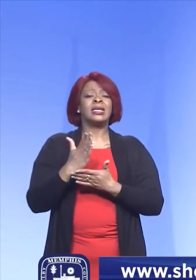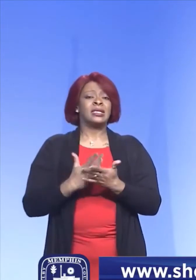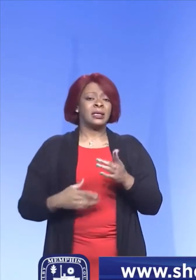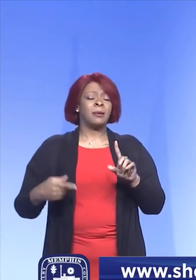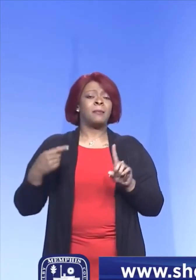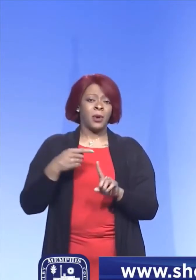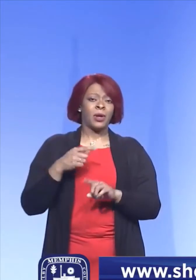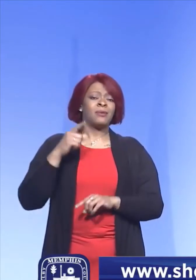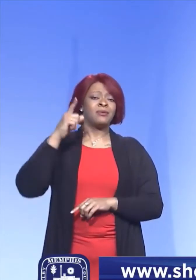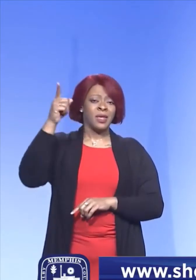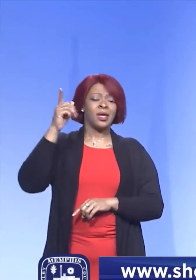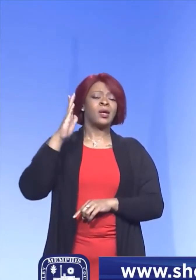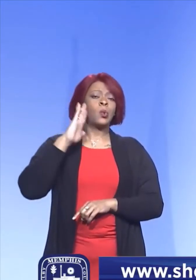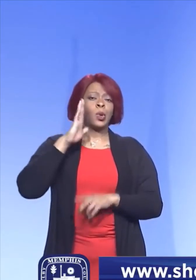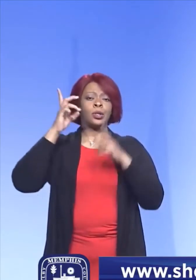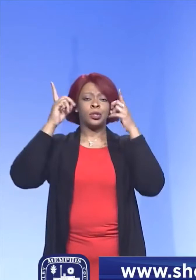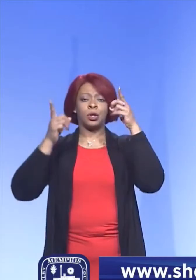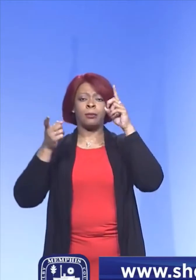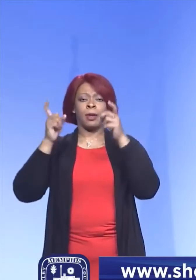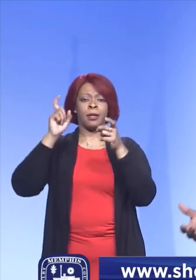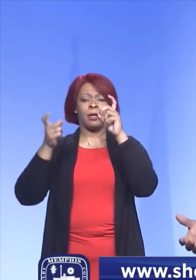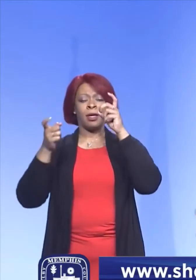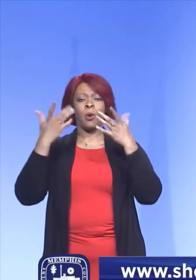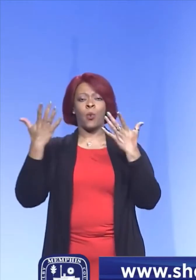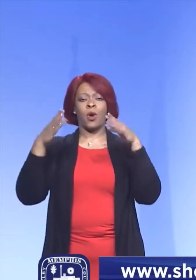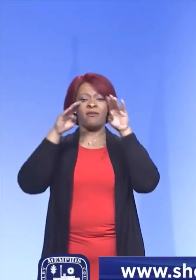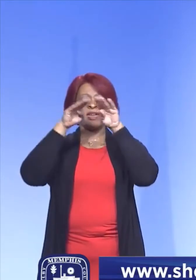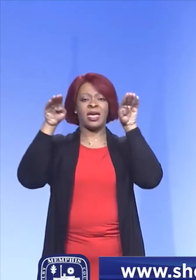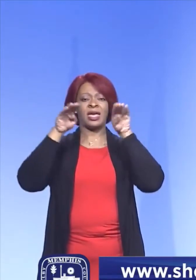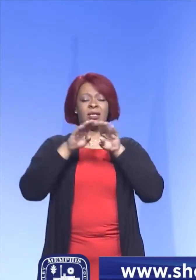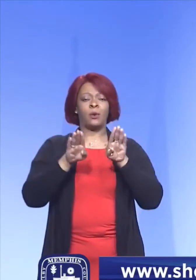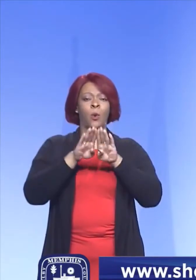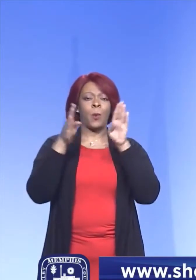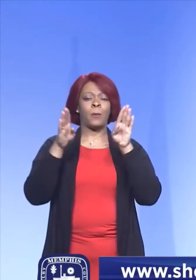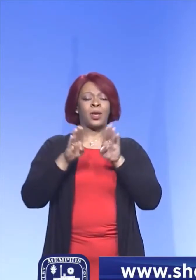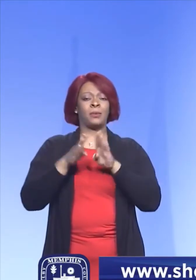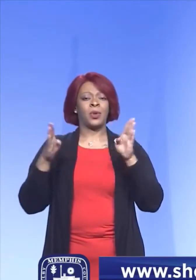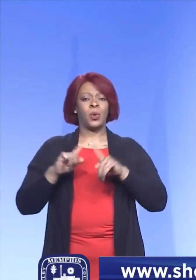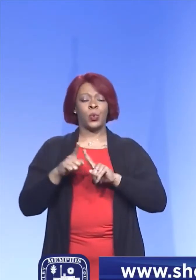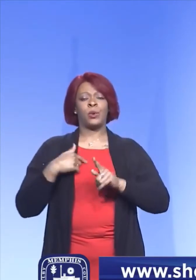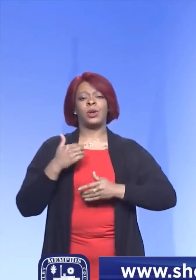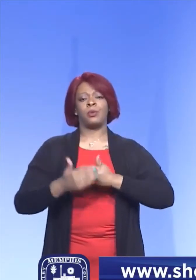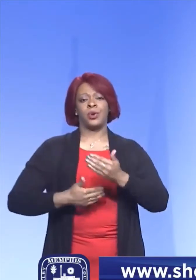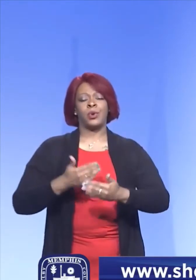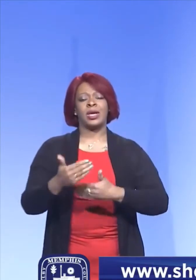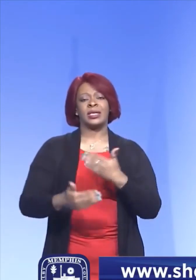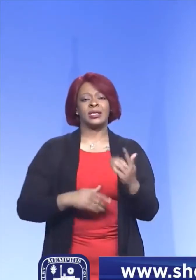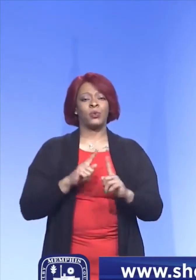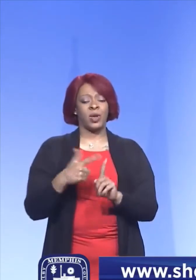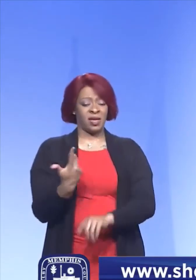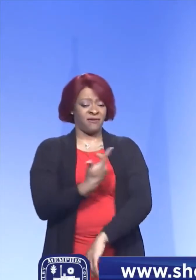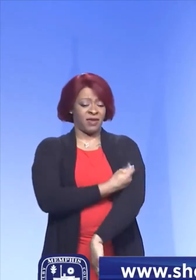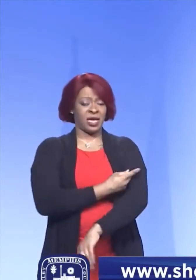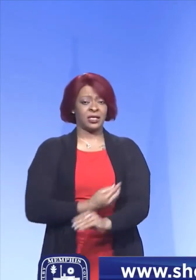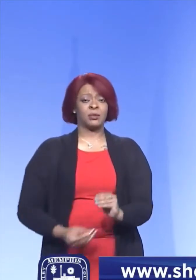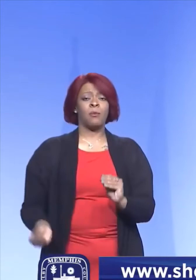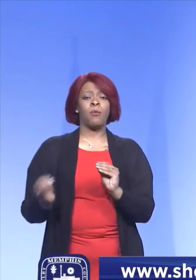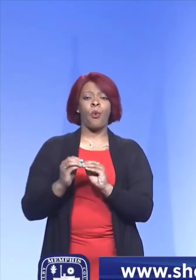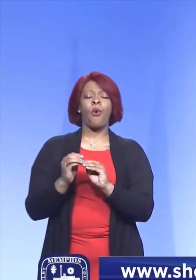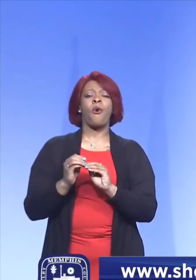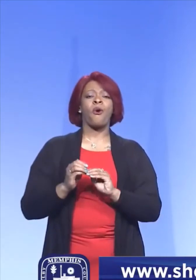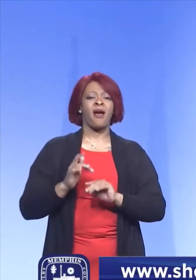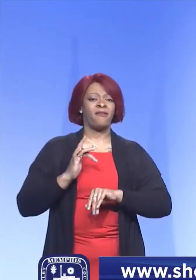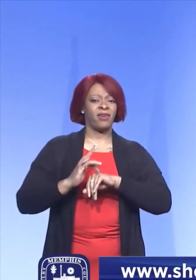they will determine what phase you enter into as we progress as vaccine become more available